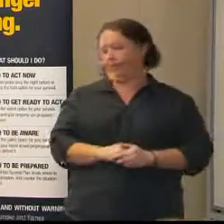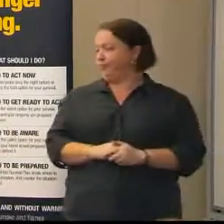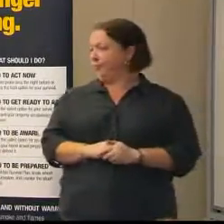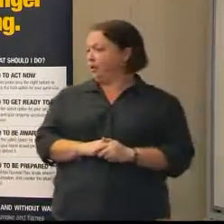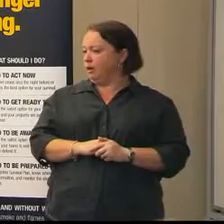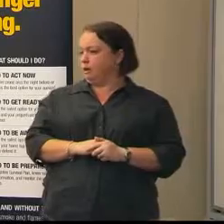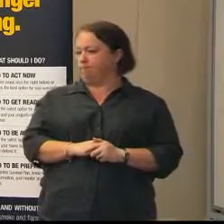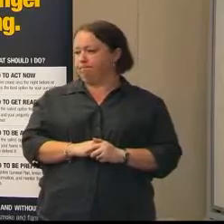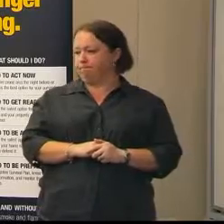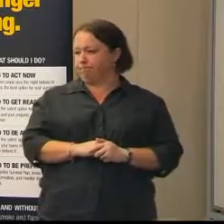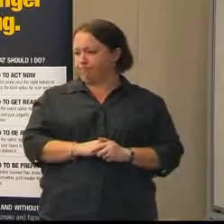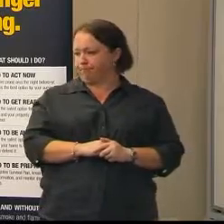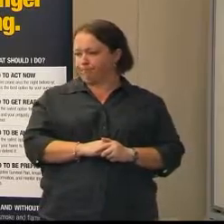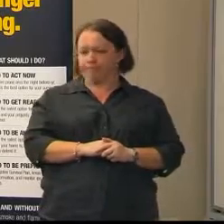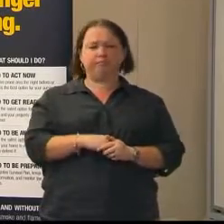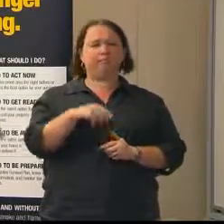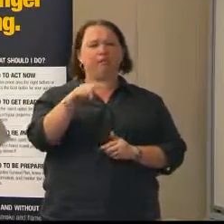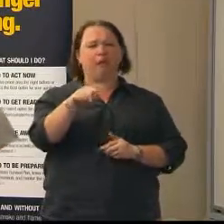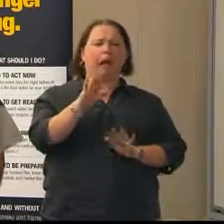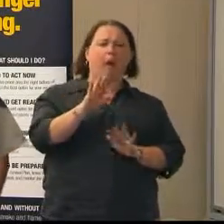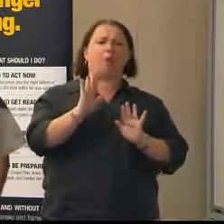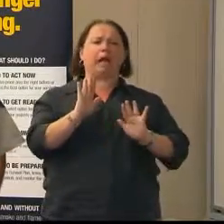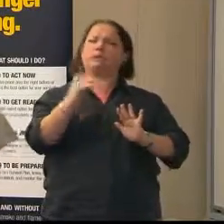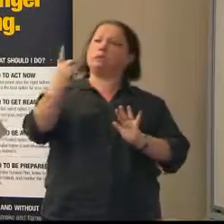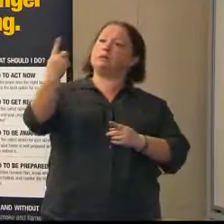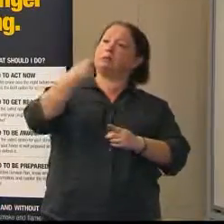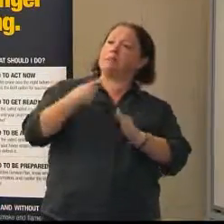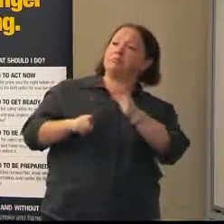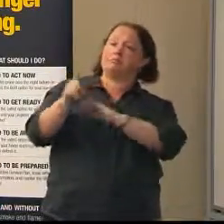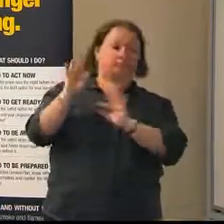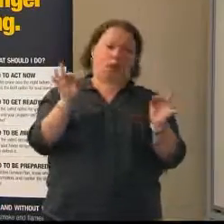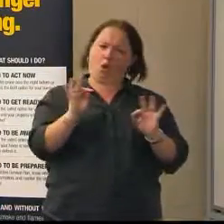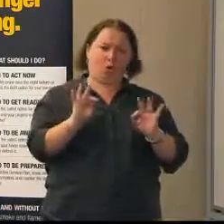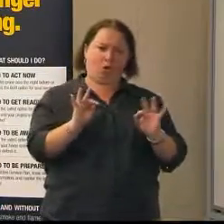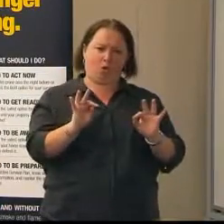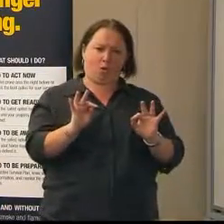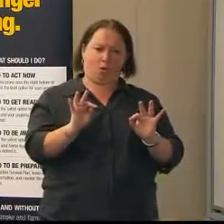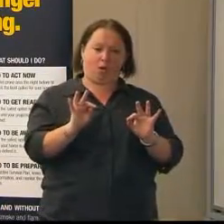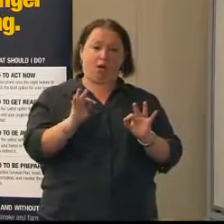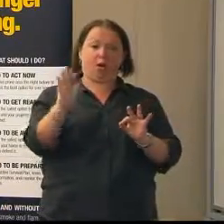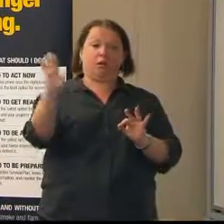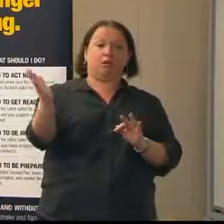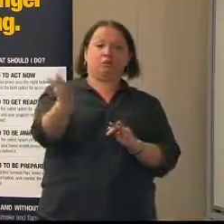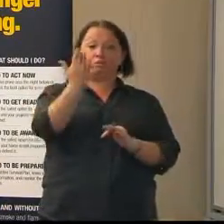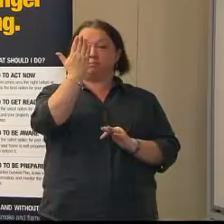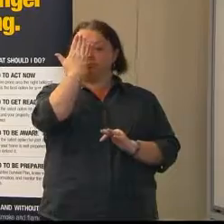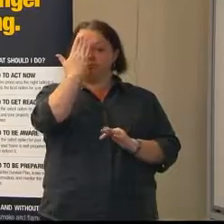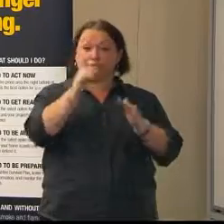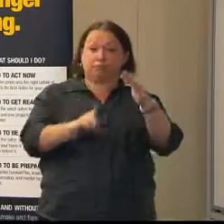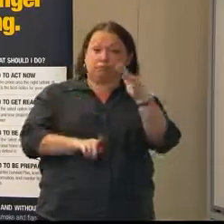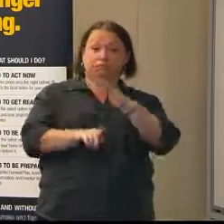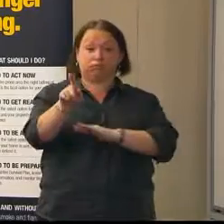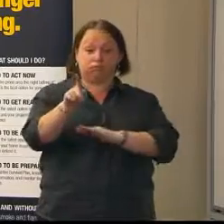Don't wait for somebody to tell you that it's time to leave. Last minute evacuations are the most deadly